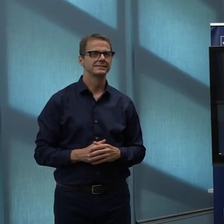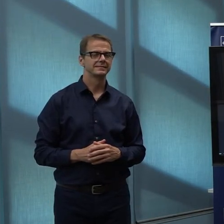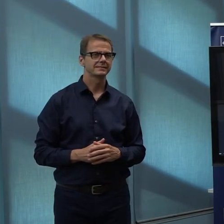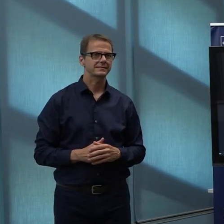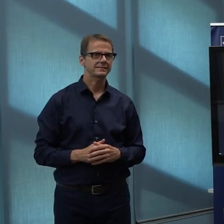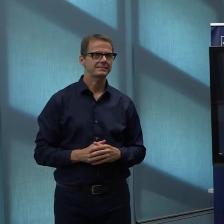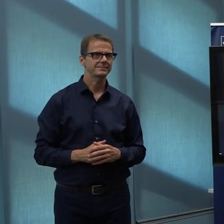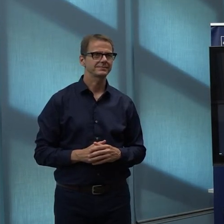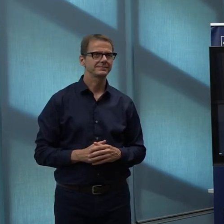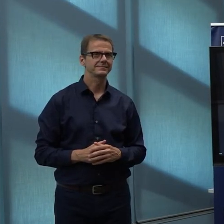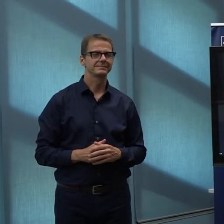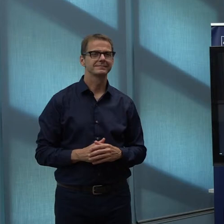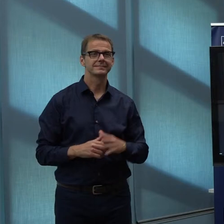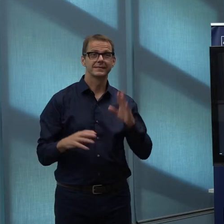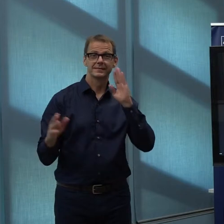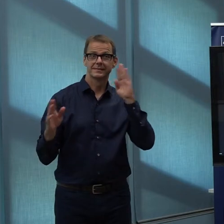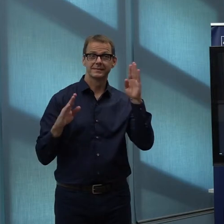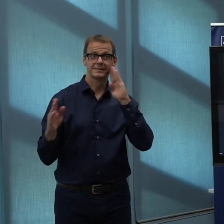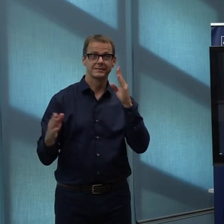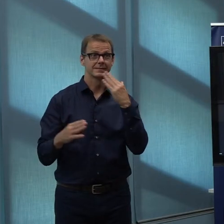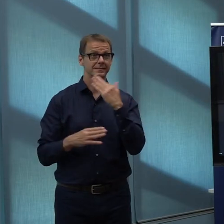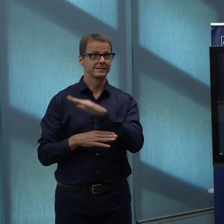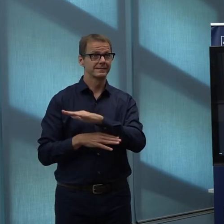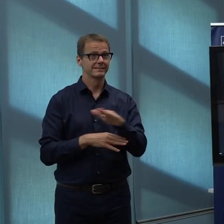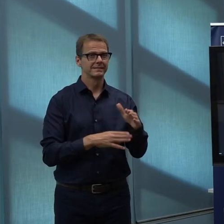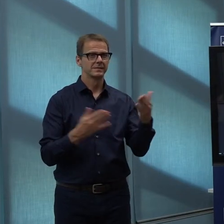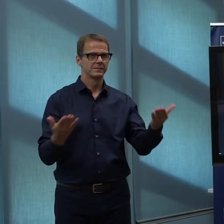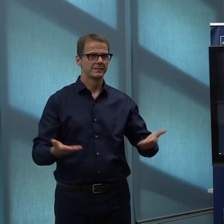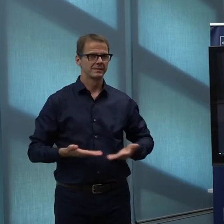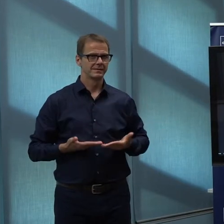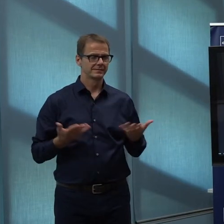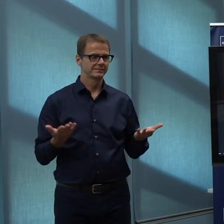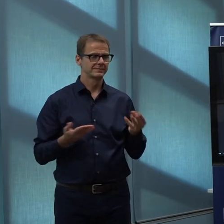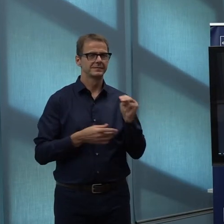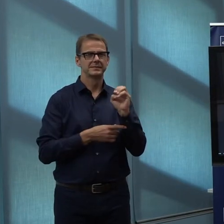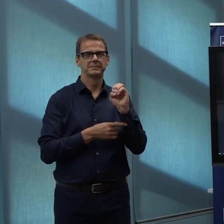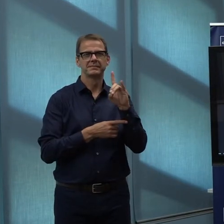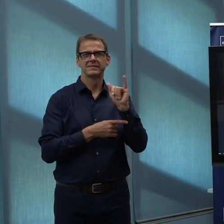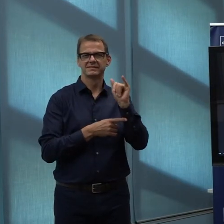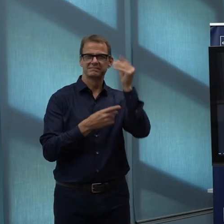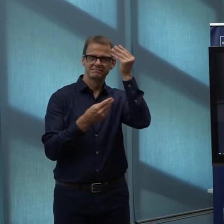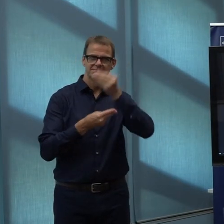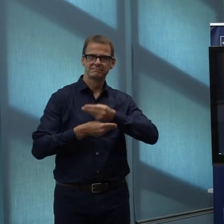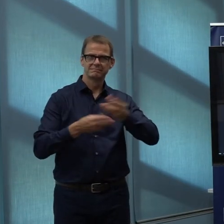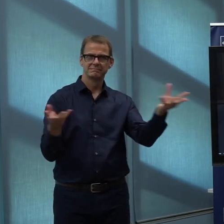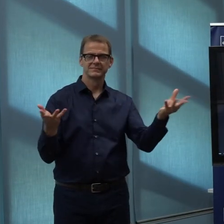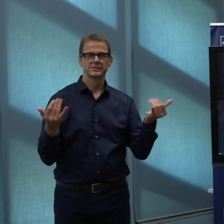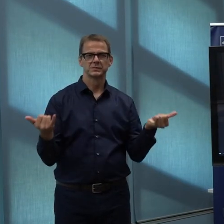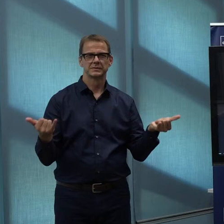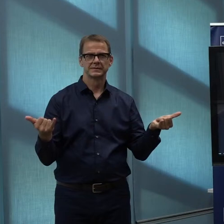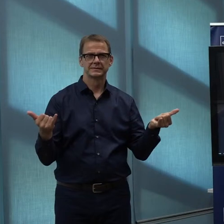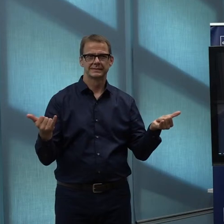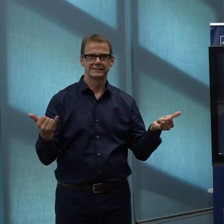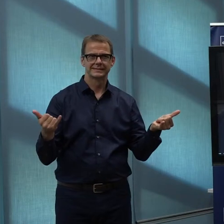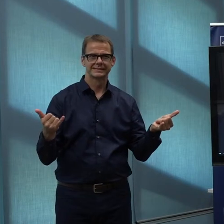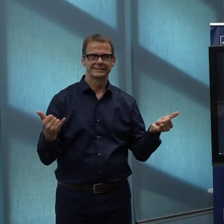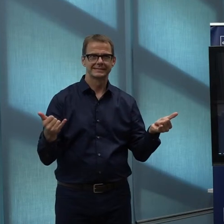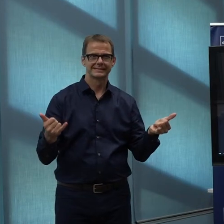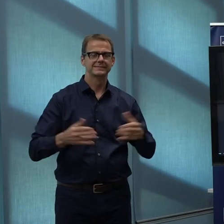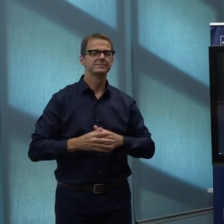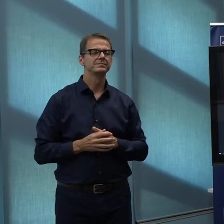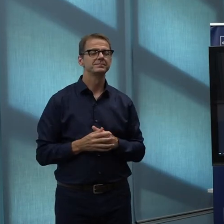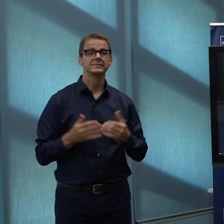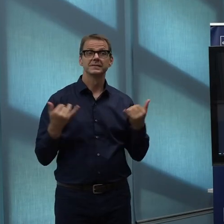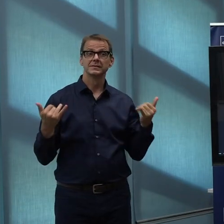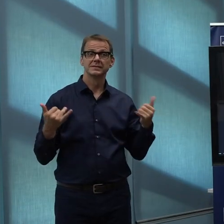Good afternoon and welcome to our media availability. We are here today to give you an update on a couple of key pieces of